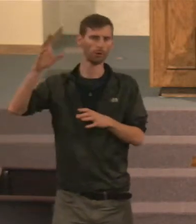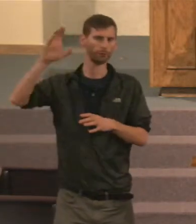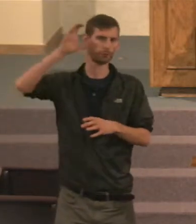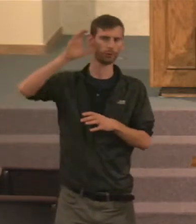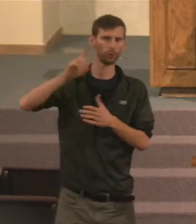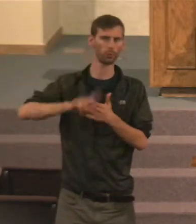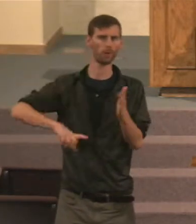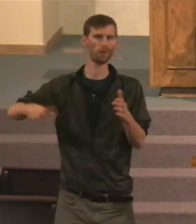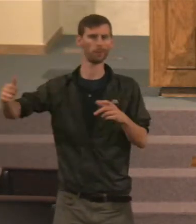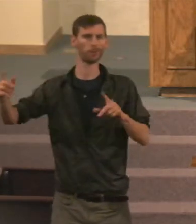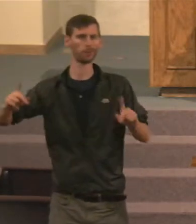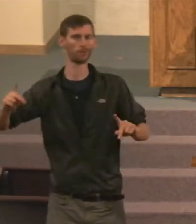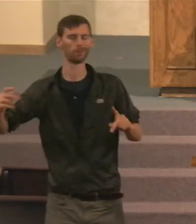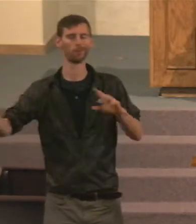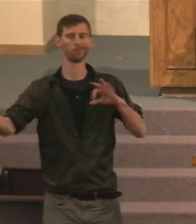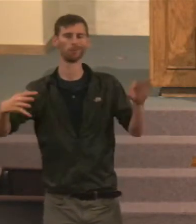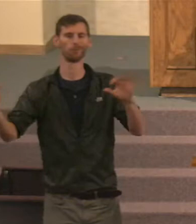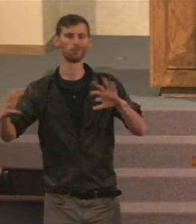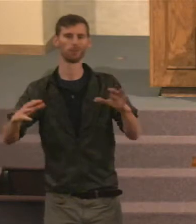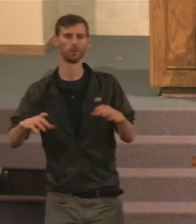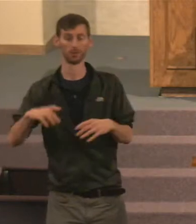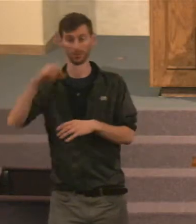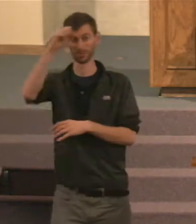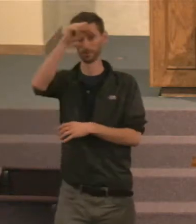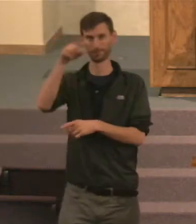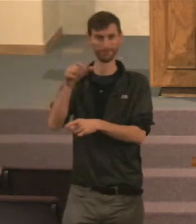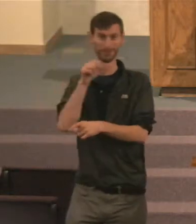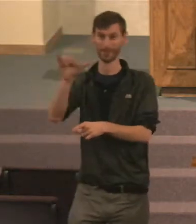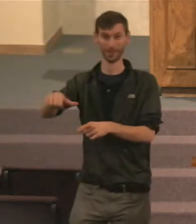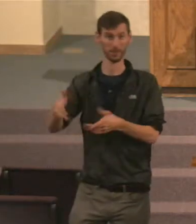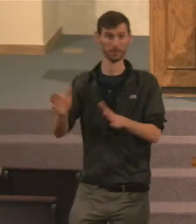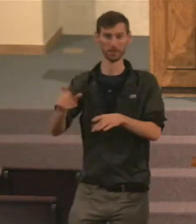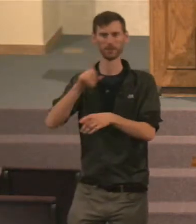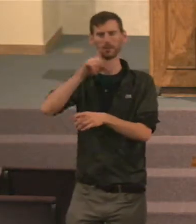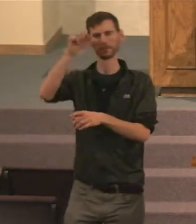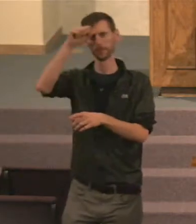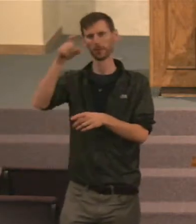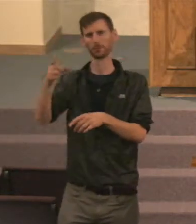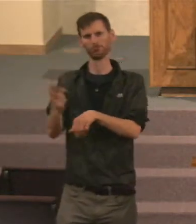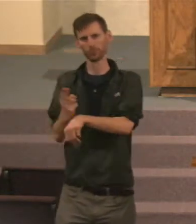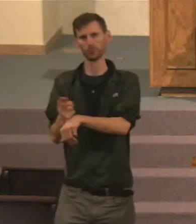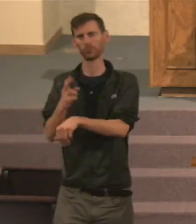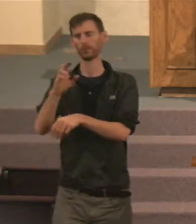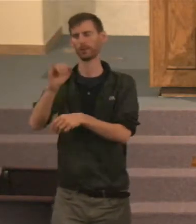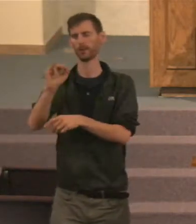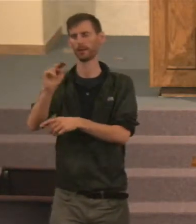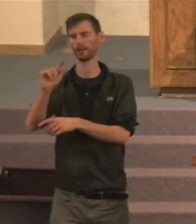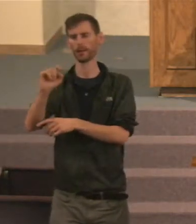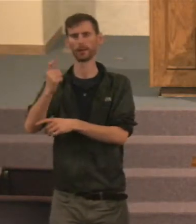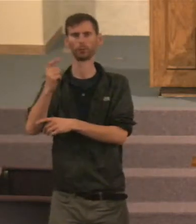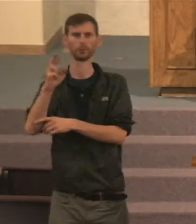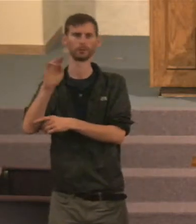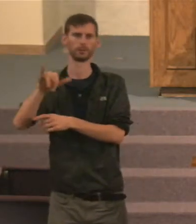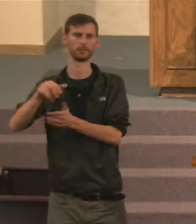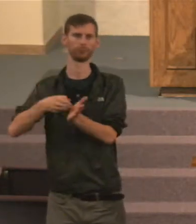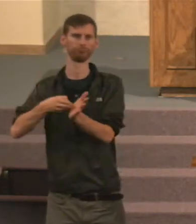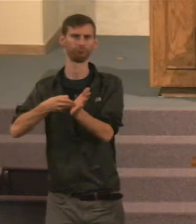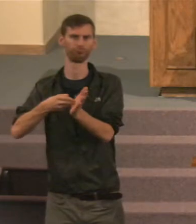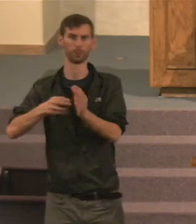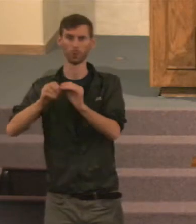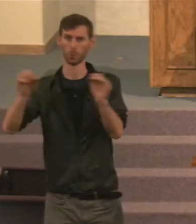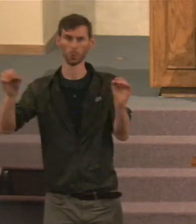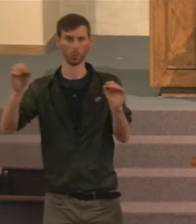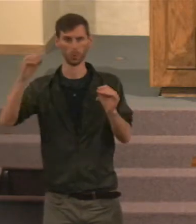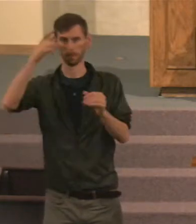Solomon's not like that, He used integrity, In writing, No bias, But to be careful, To write, He said,